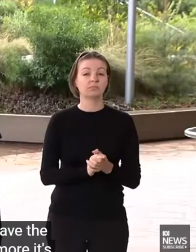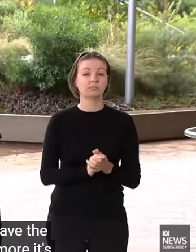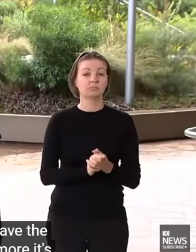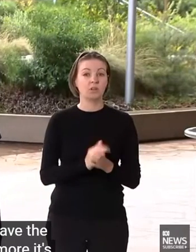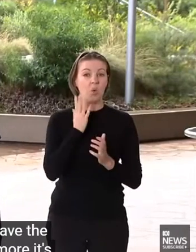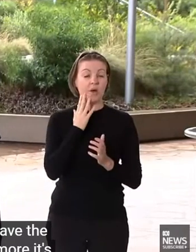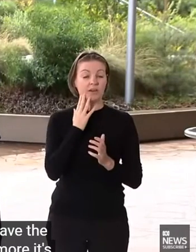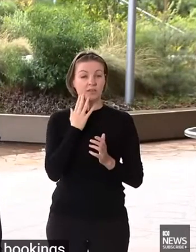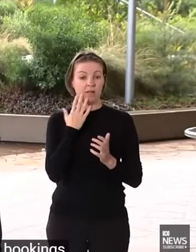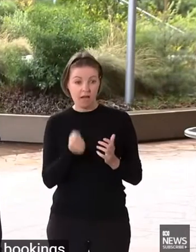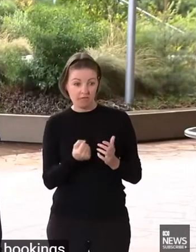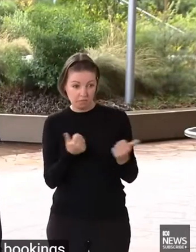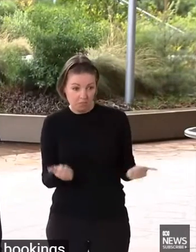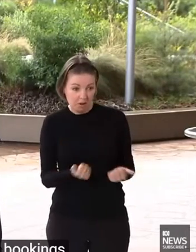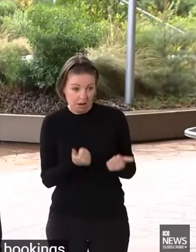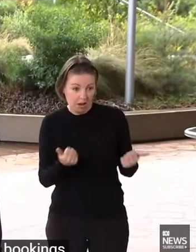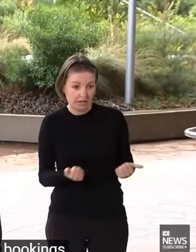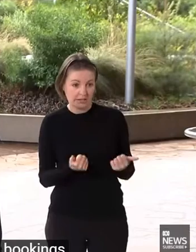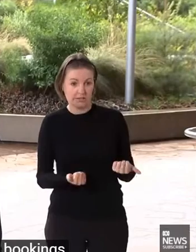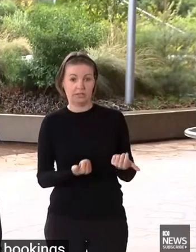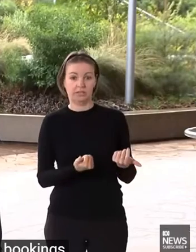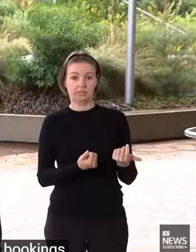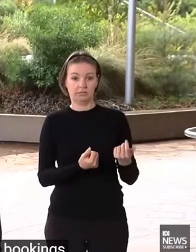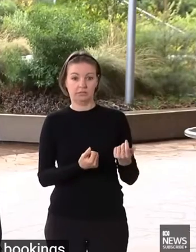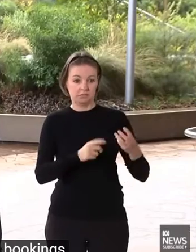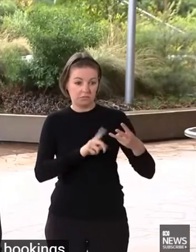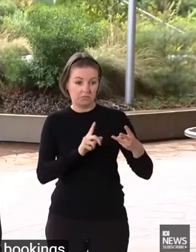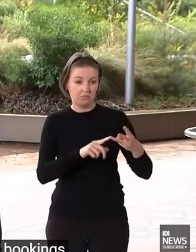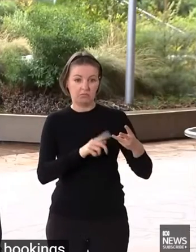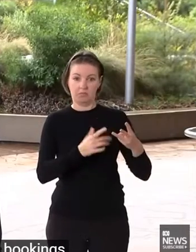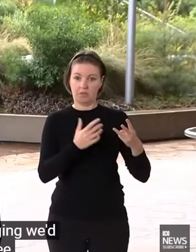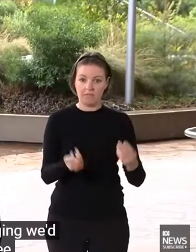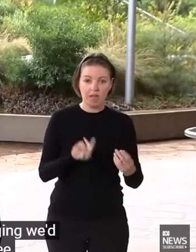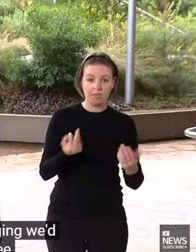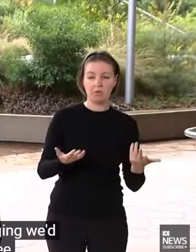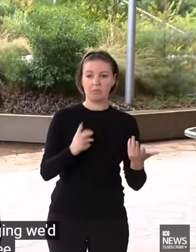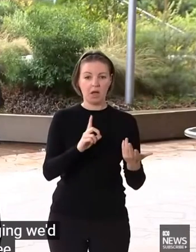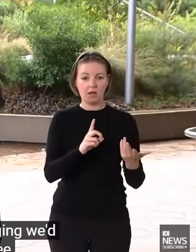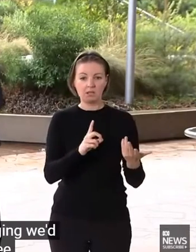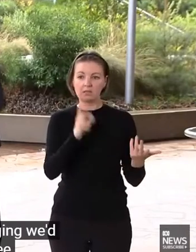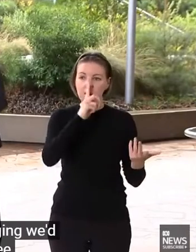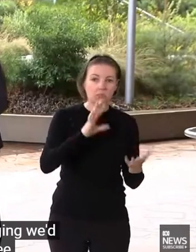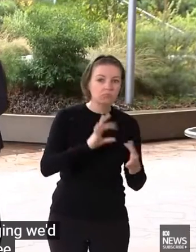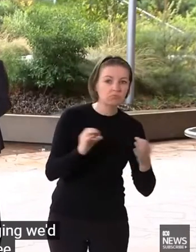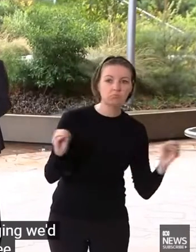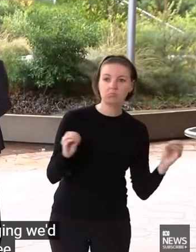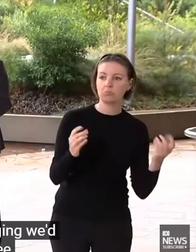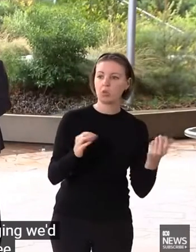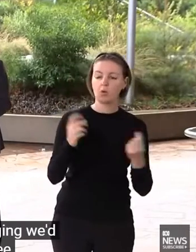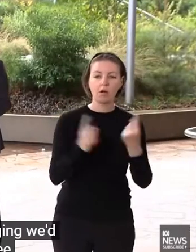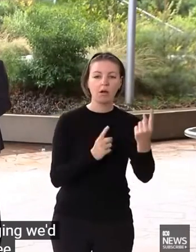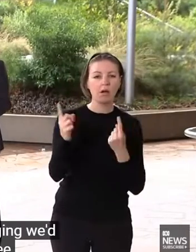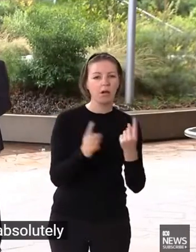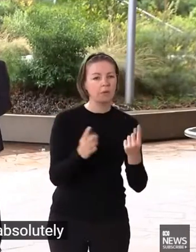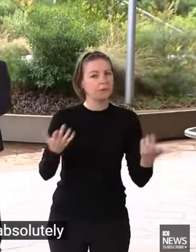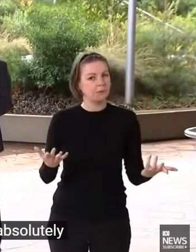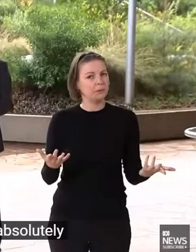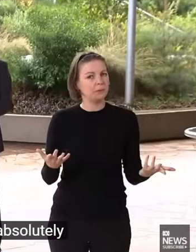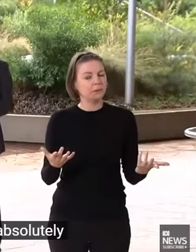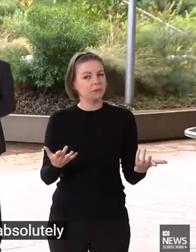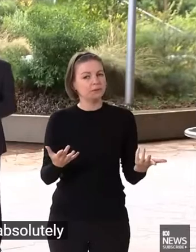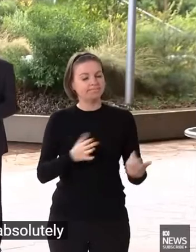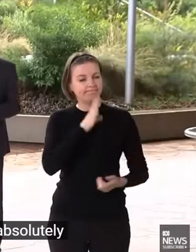our bookings in our clinics go begging. We'd really like to see all of those bookings absolutely full.